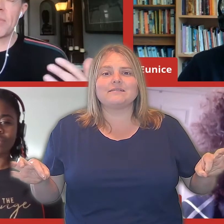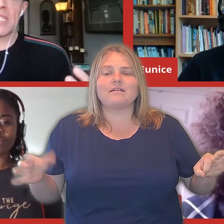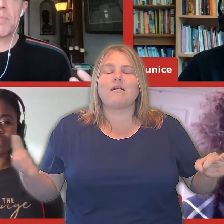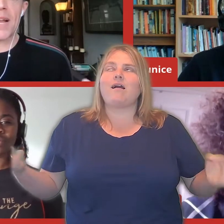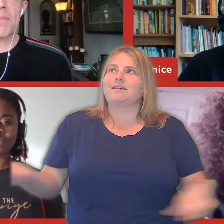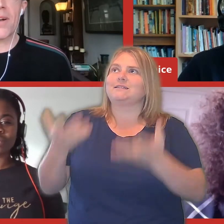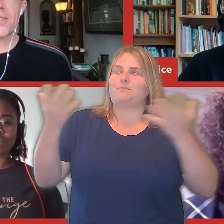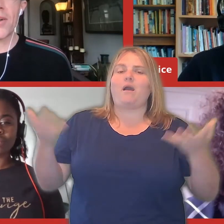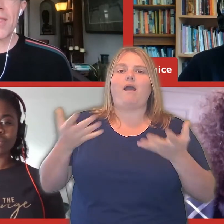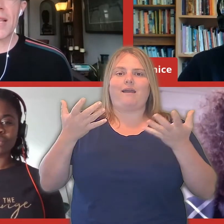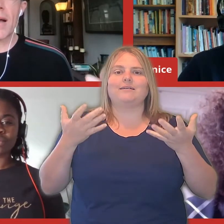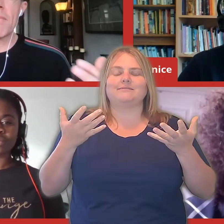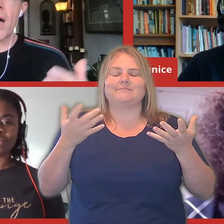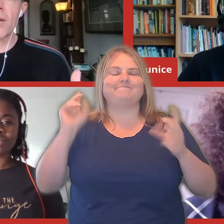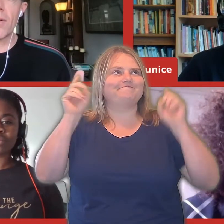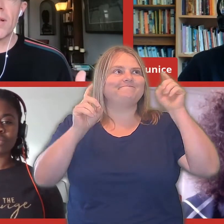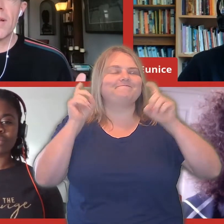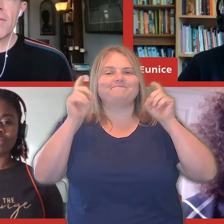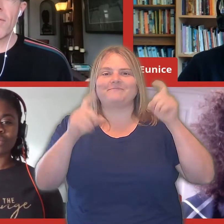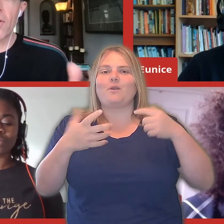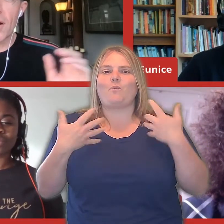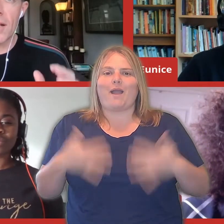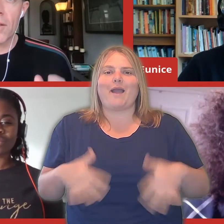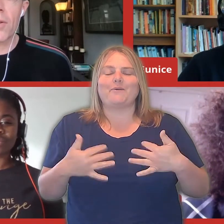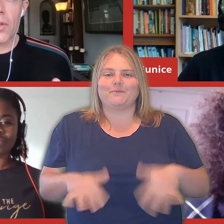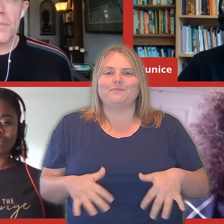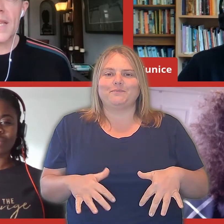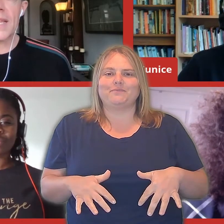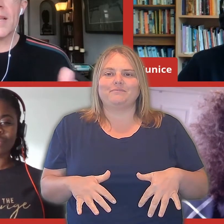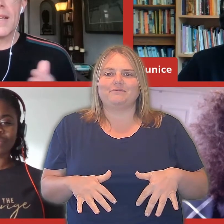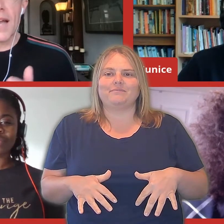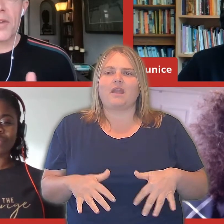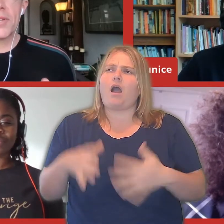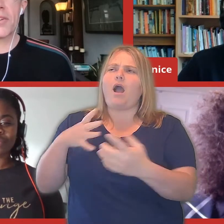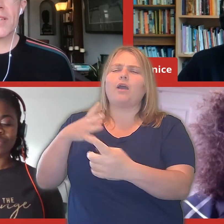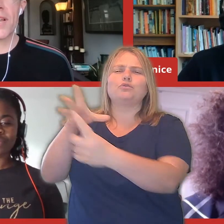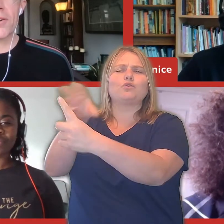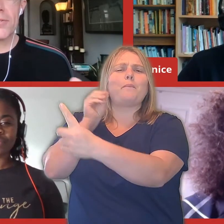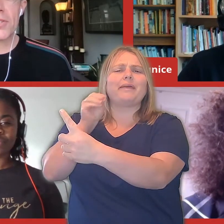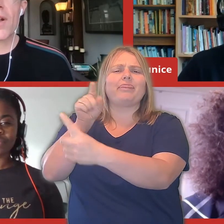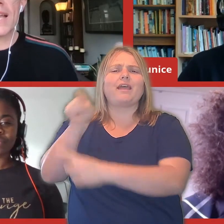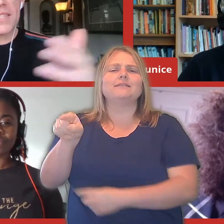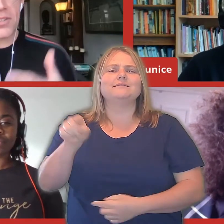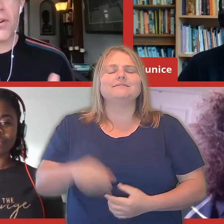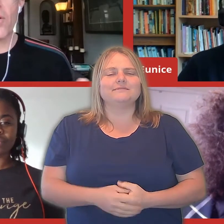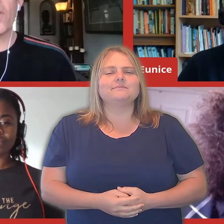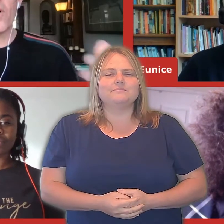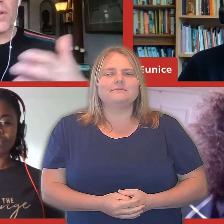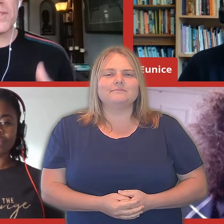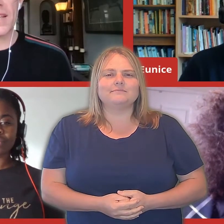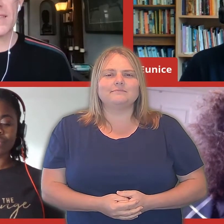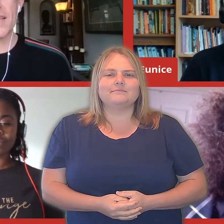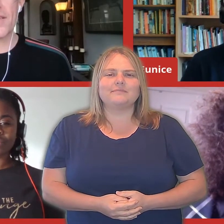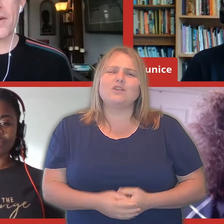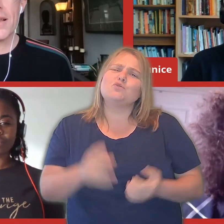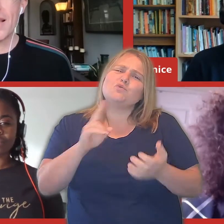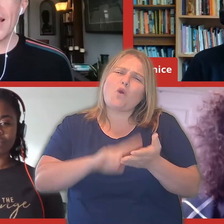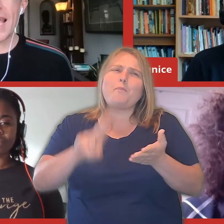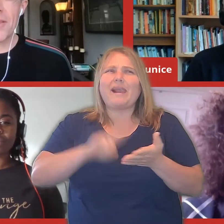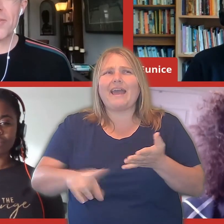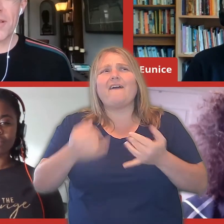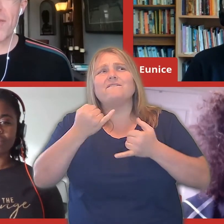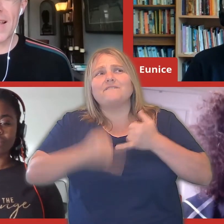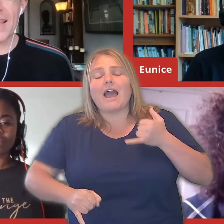got, I was inspired, but also I think a model for a little old me a hundred years later, who's trying to sort of hold all those things together